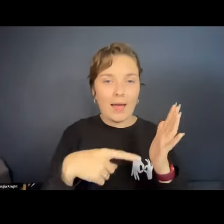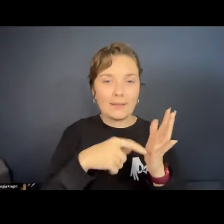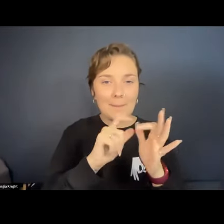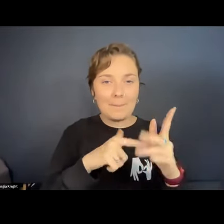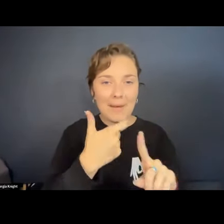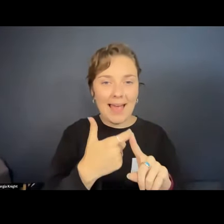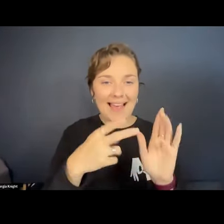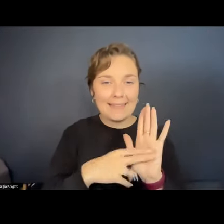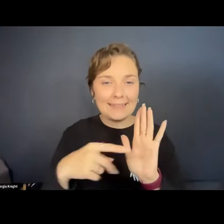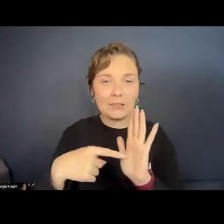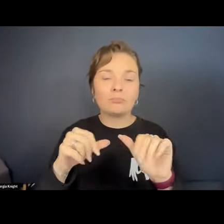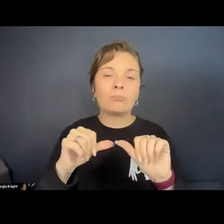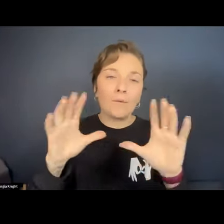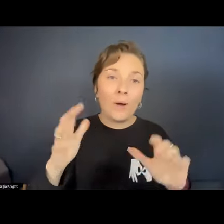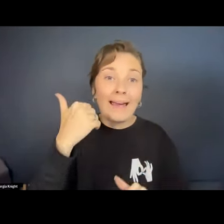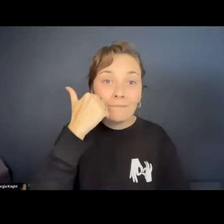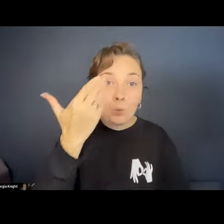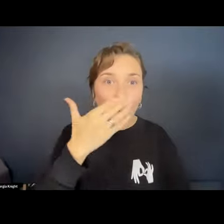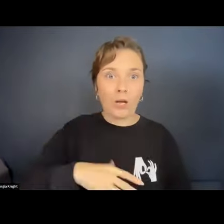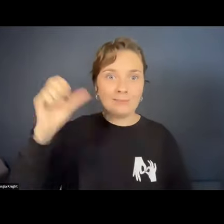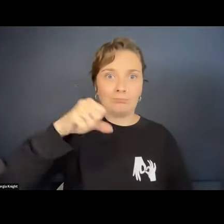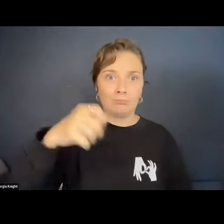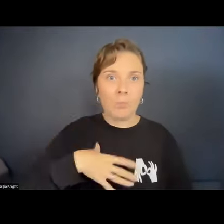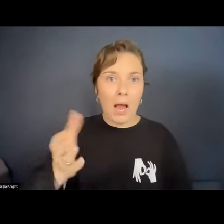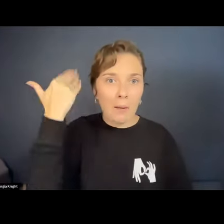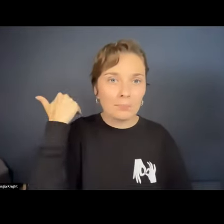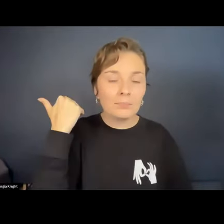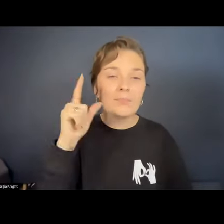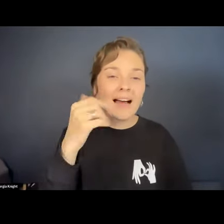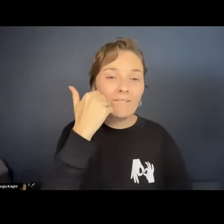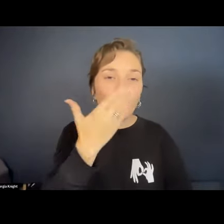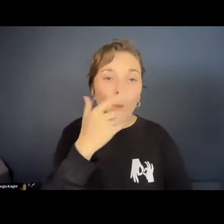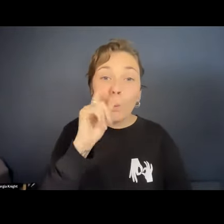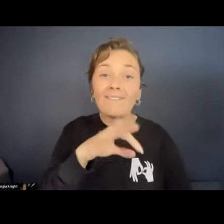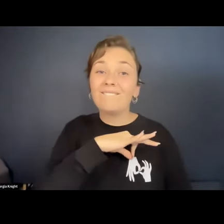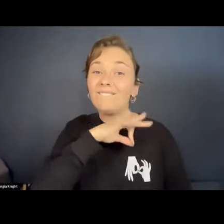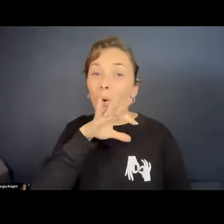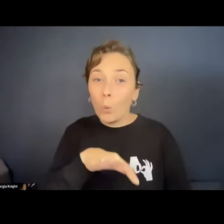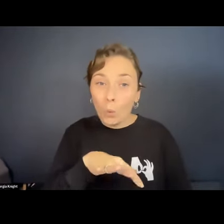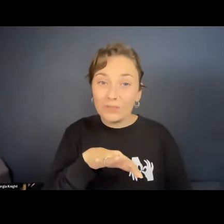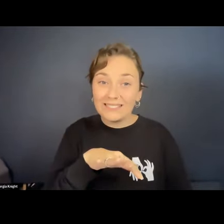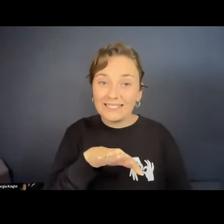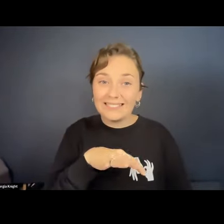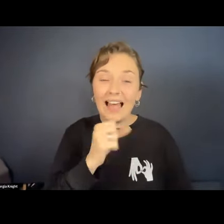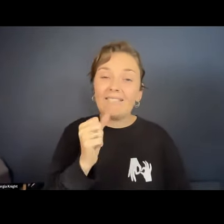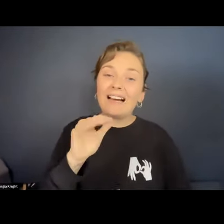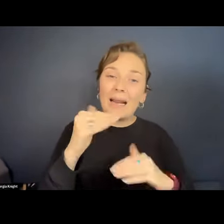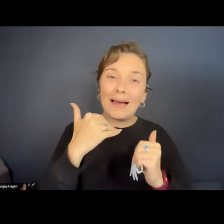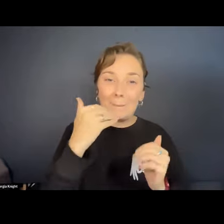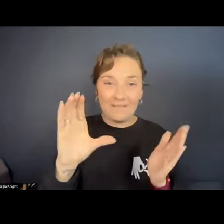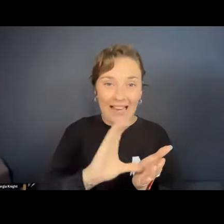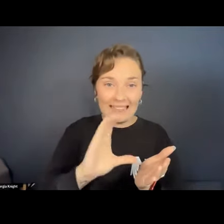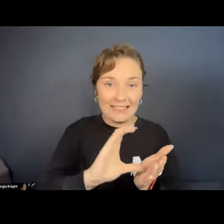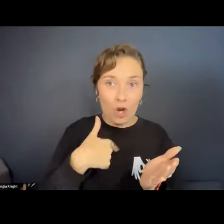of course, every school wanted the show, but not every school could afford the show. And there was a limit to how much the funding we